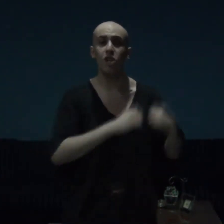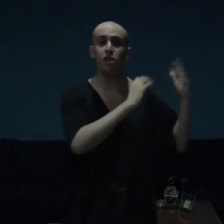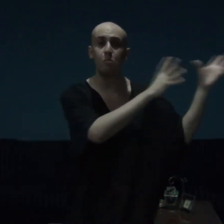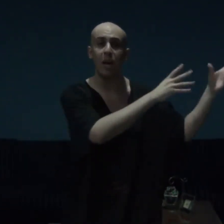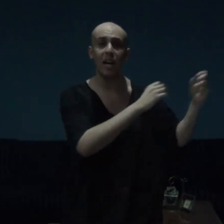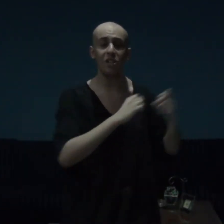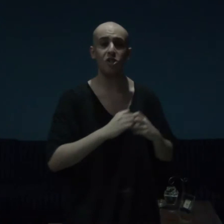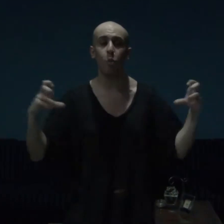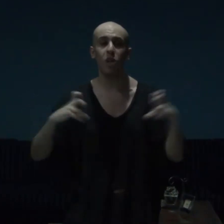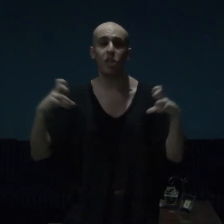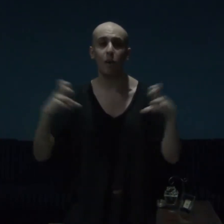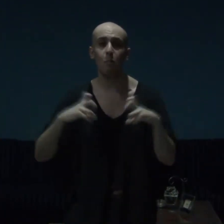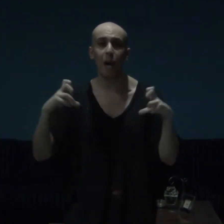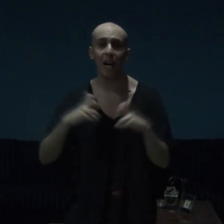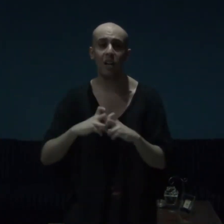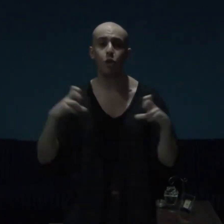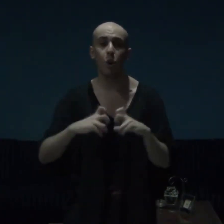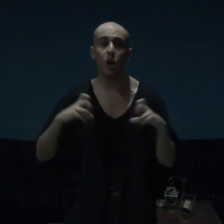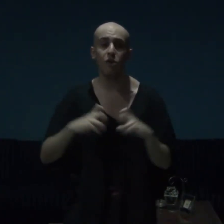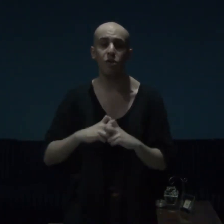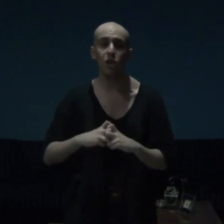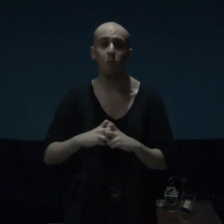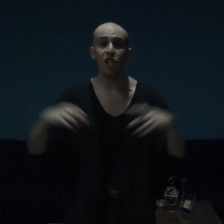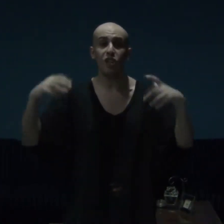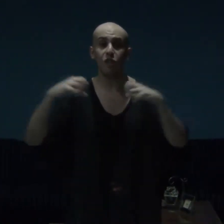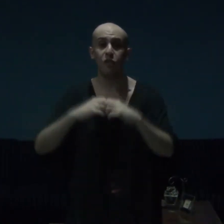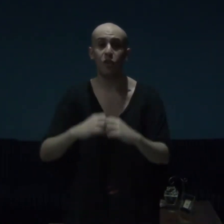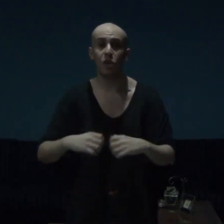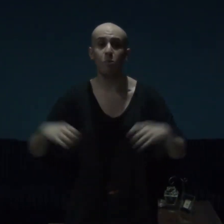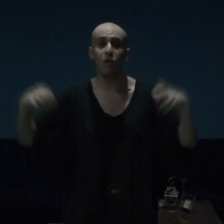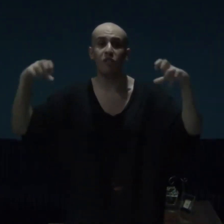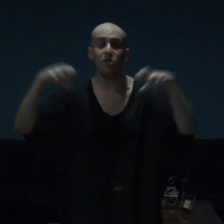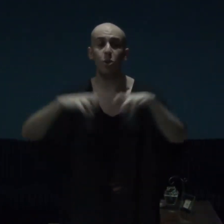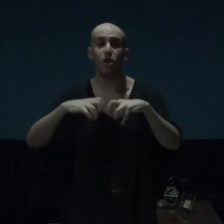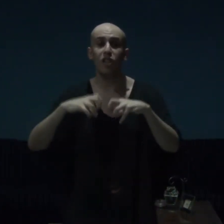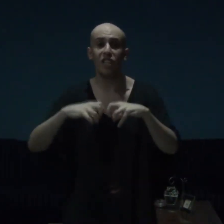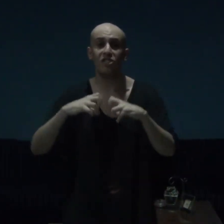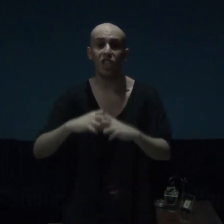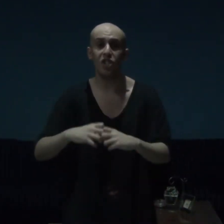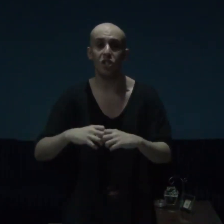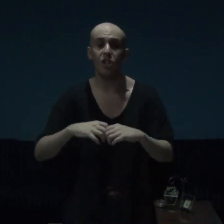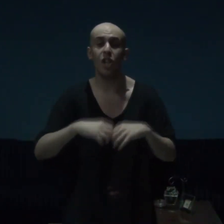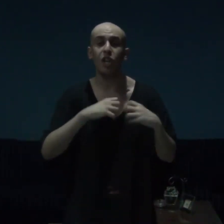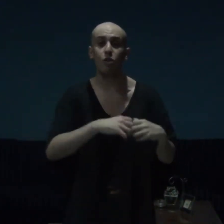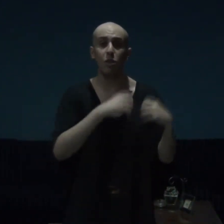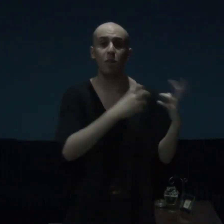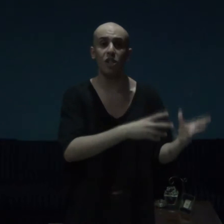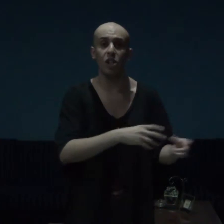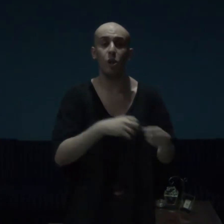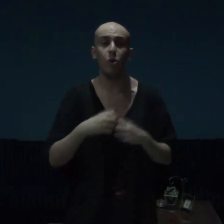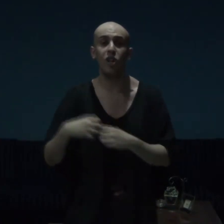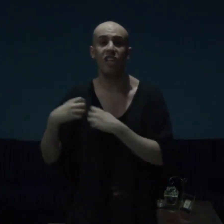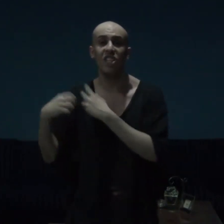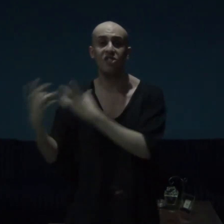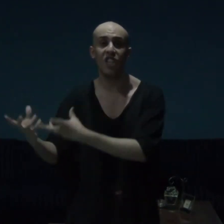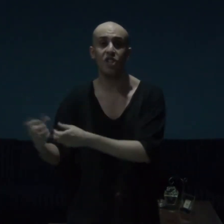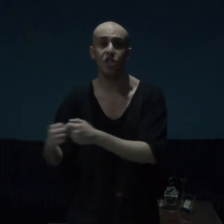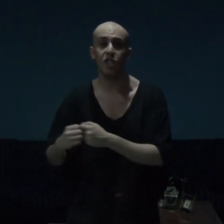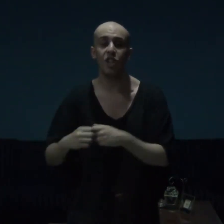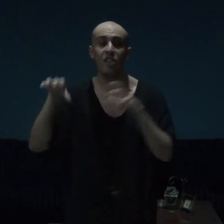his past, will come back to haunt him, in the form of this organization, a criminal organization, and